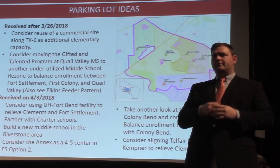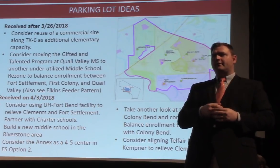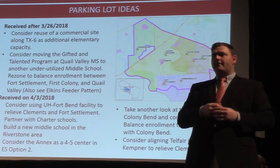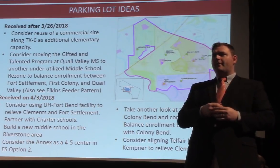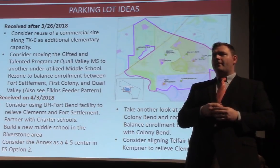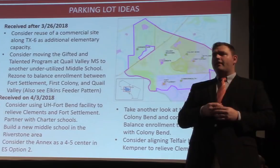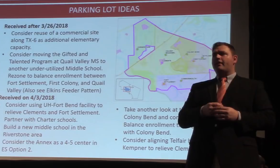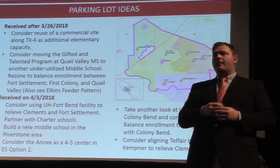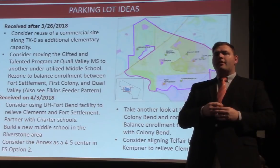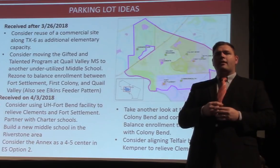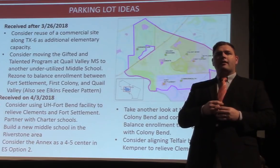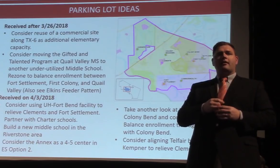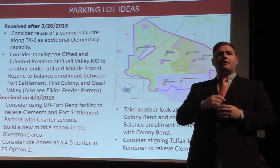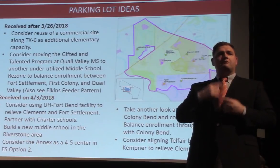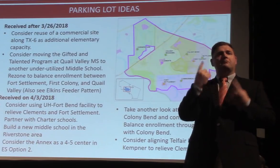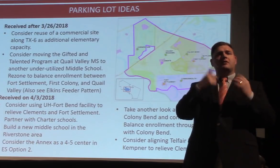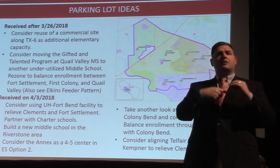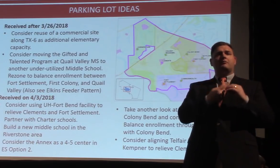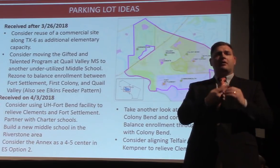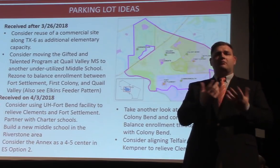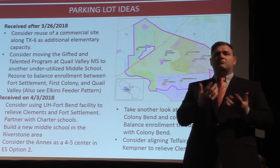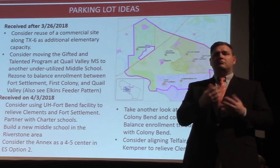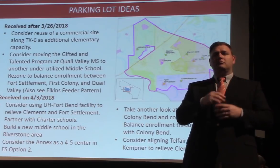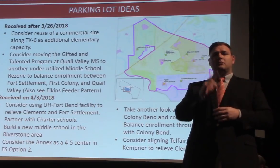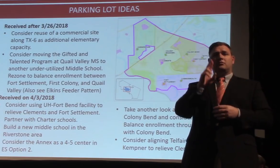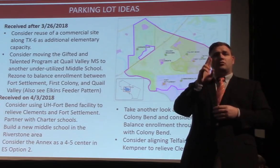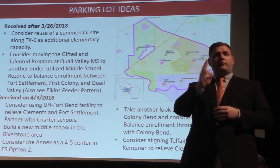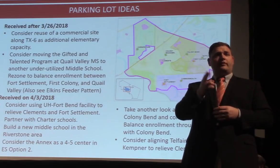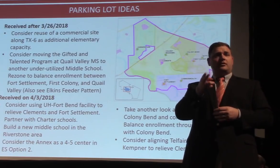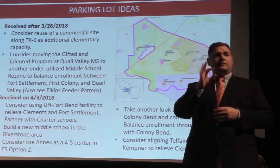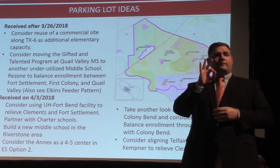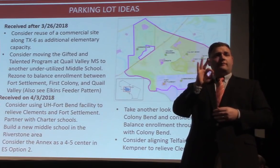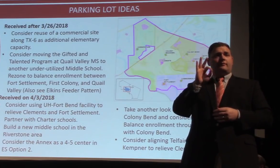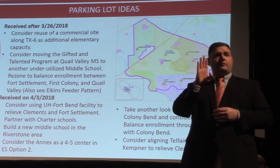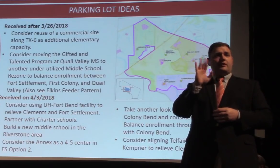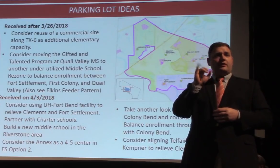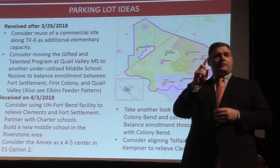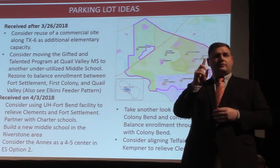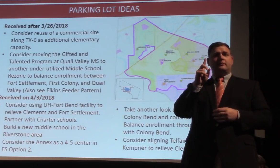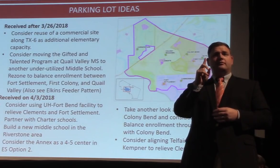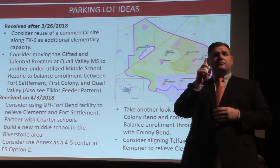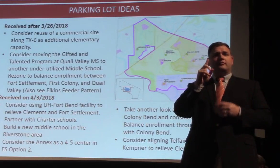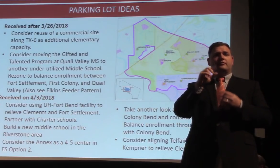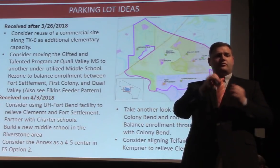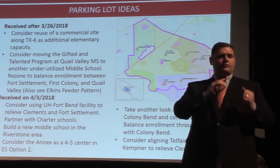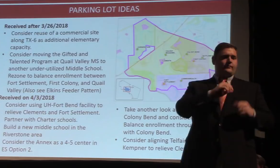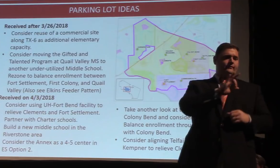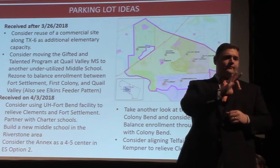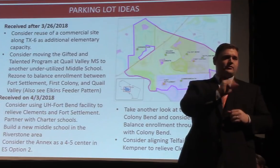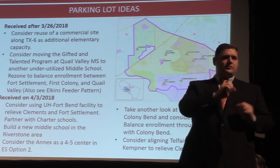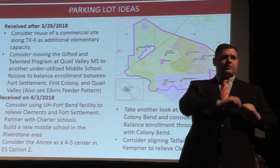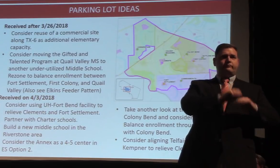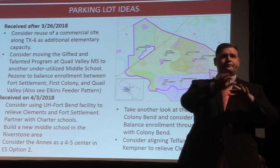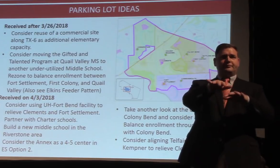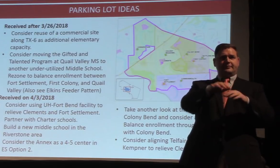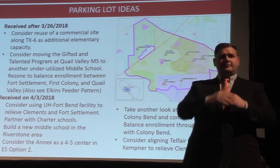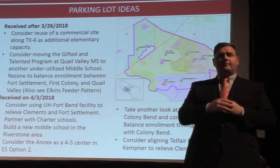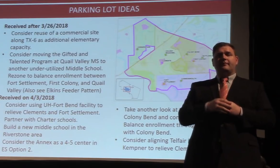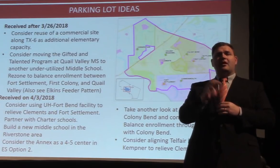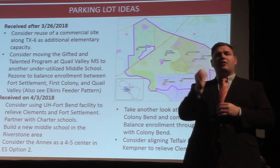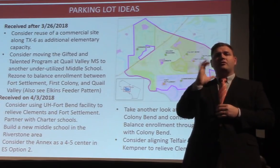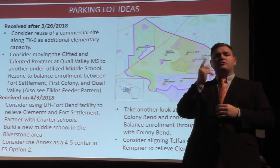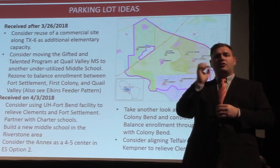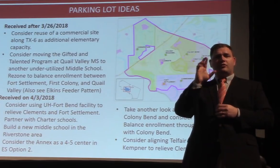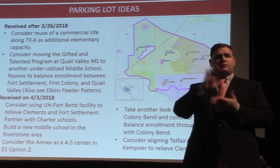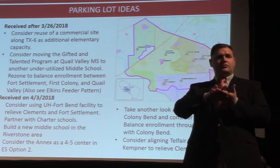Consider using University of Houston, Fort Bend to relieve Clements and Fort Settlement. Look at partnering with charter schools. Consider building a new elementary school